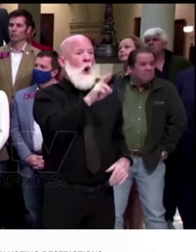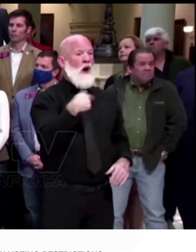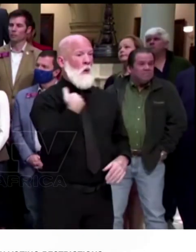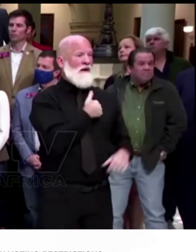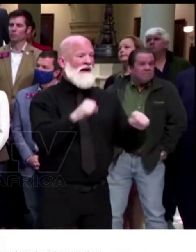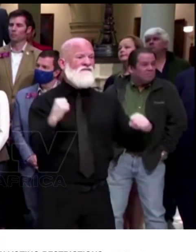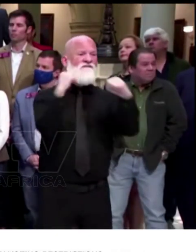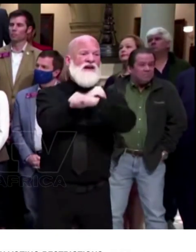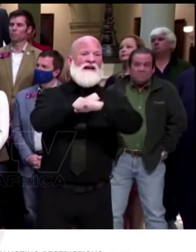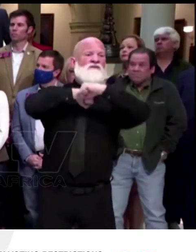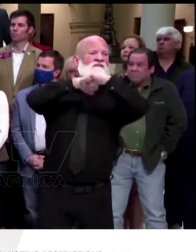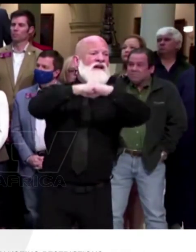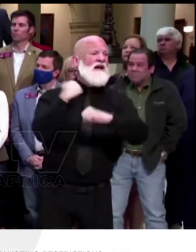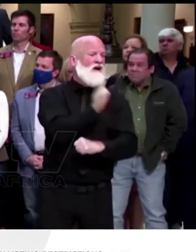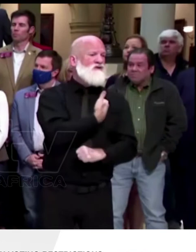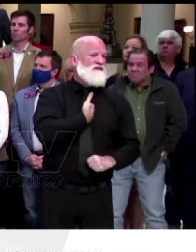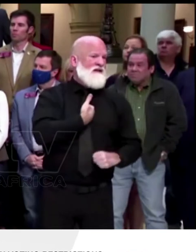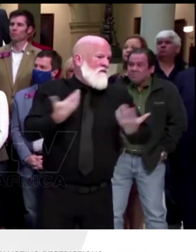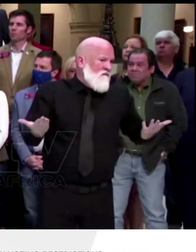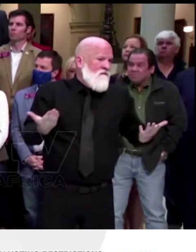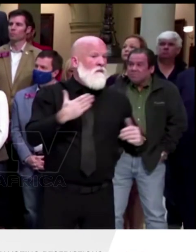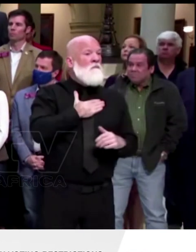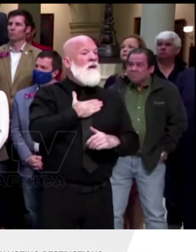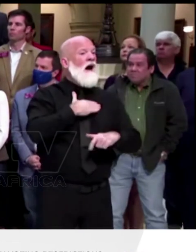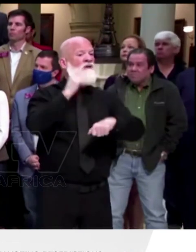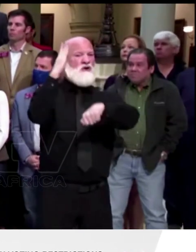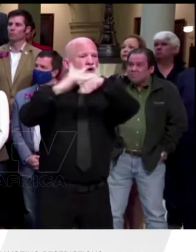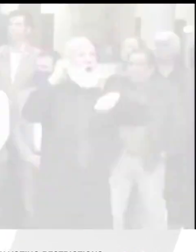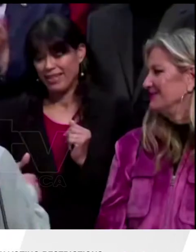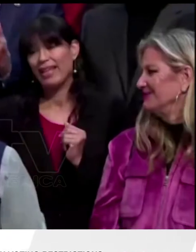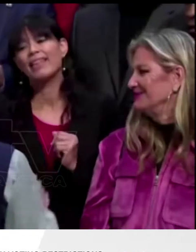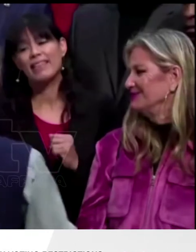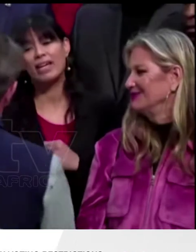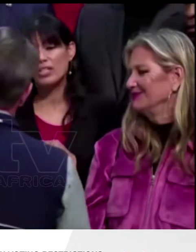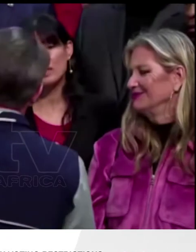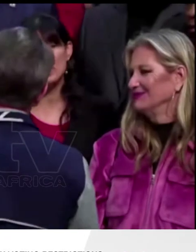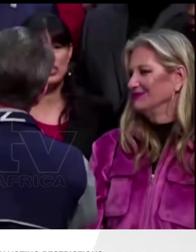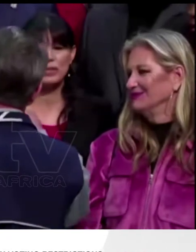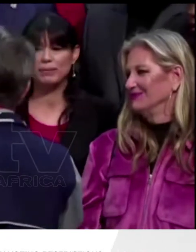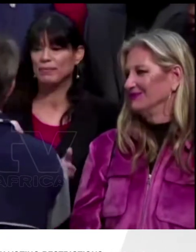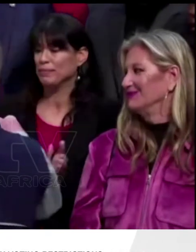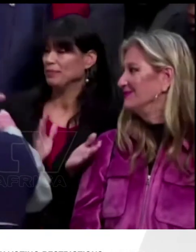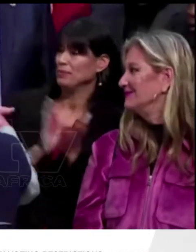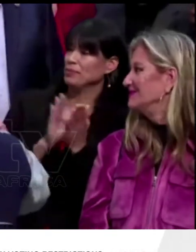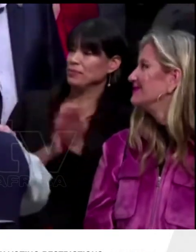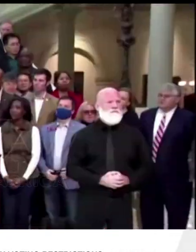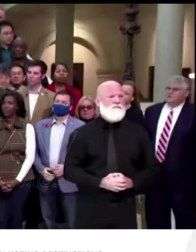voting among black people and other racial minorities who tend to vote Democratic.